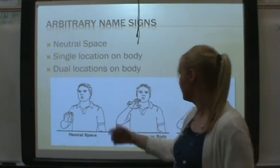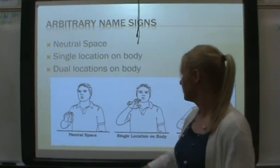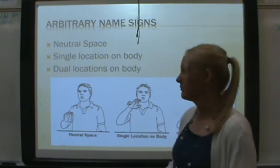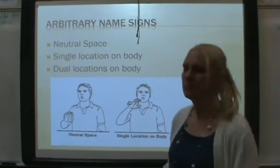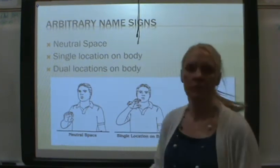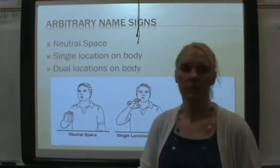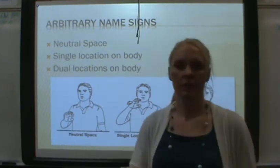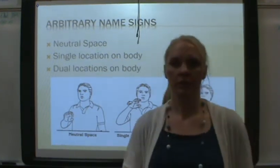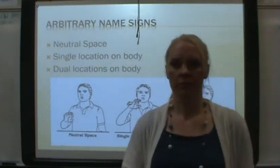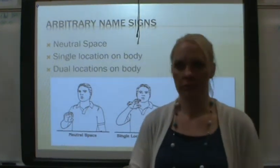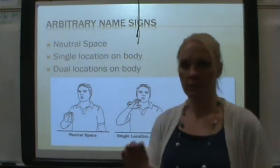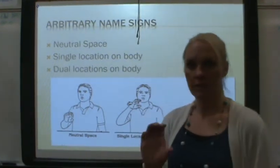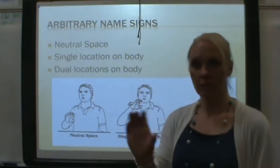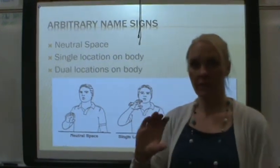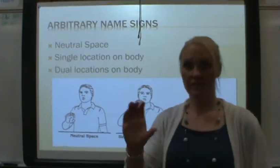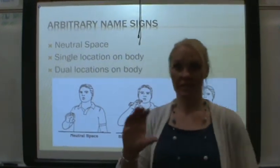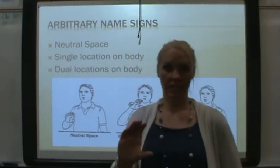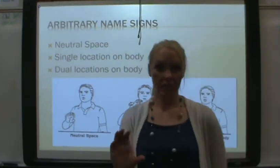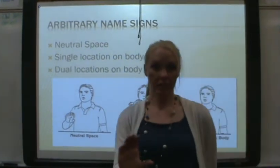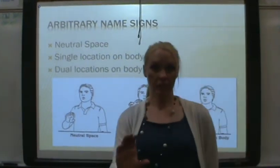you can have a C here.